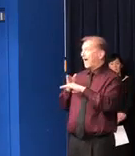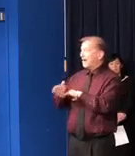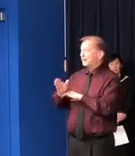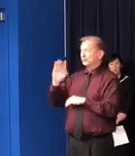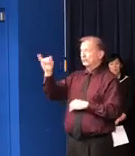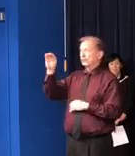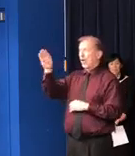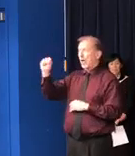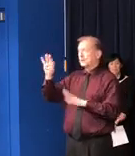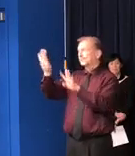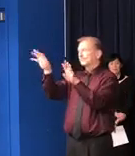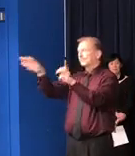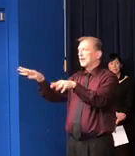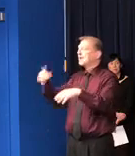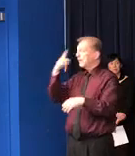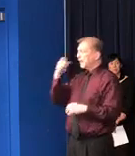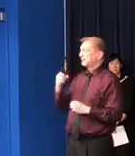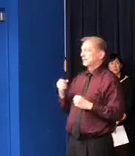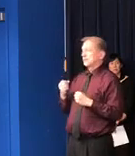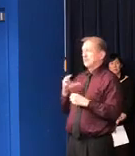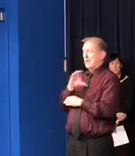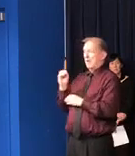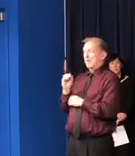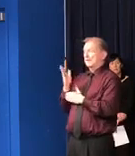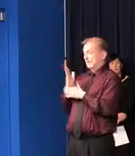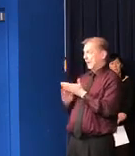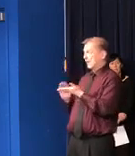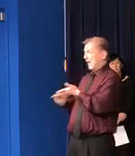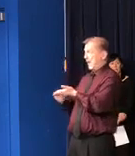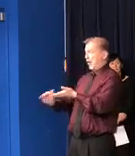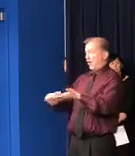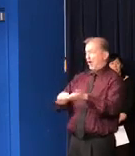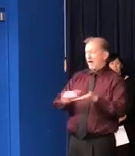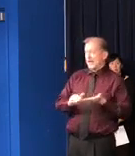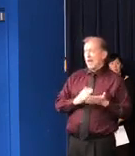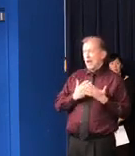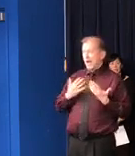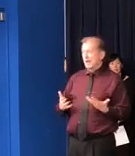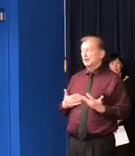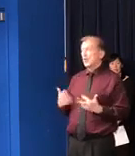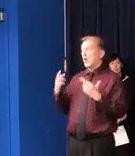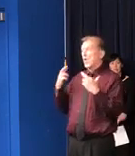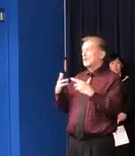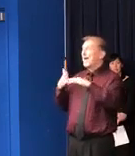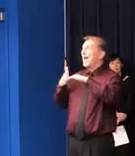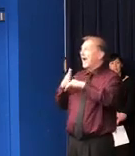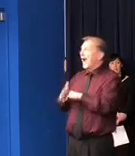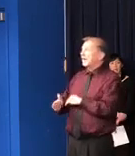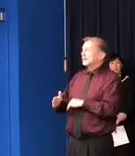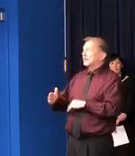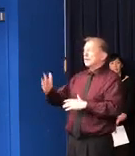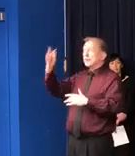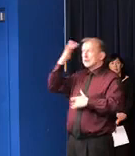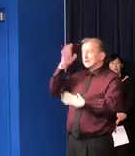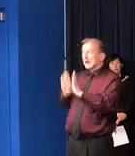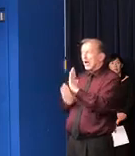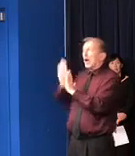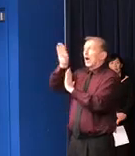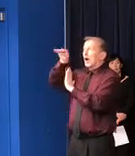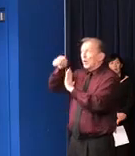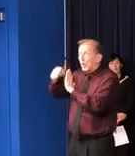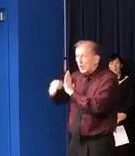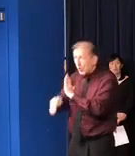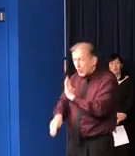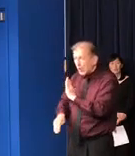across the economy. I hope that on the other side of the peak that we'll begin to talk